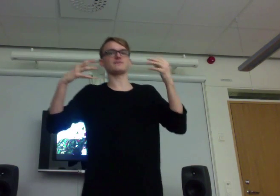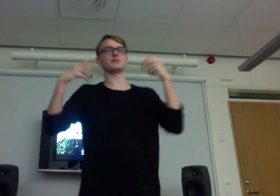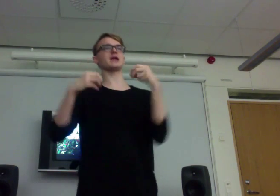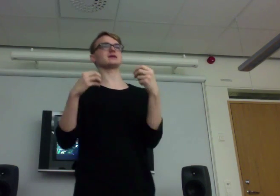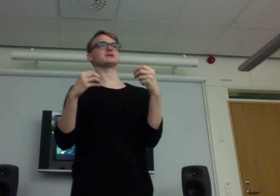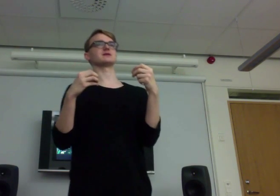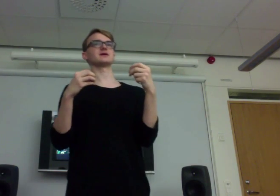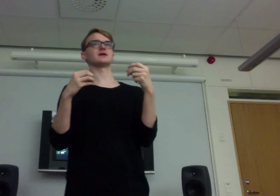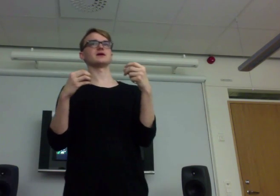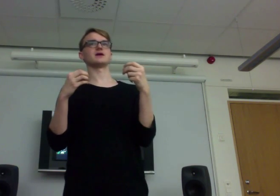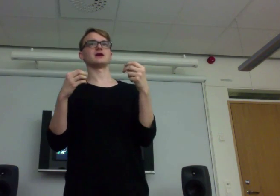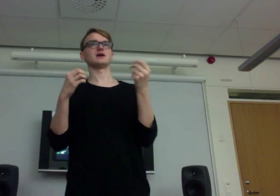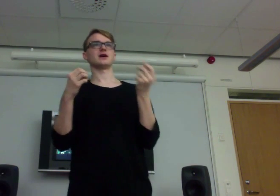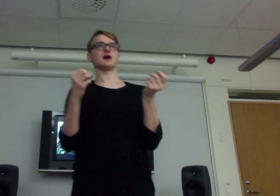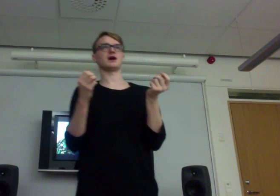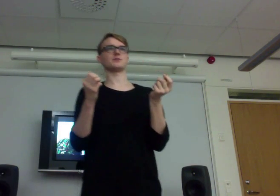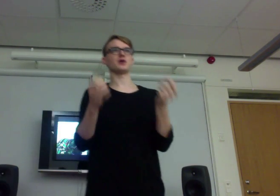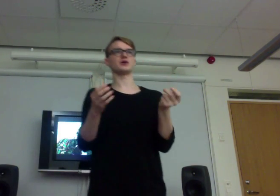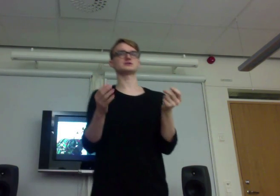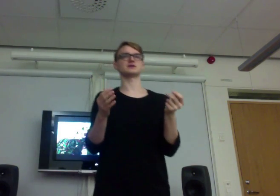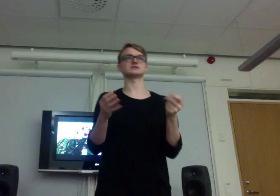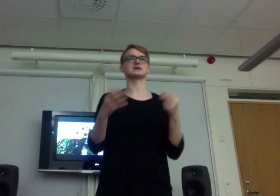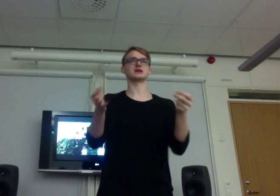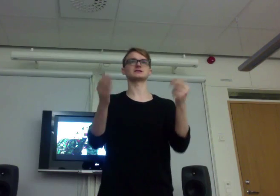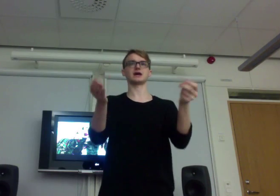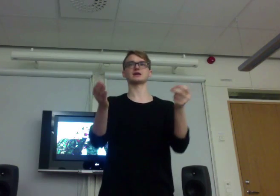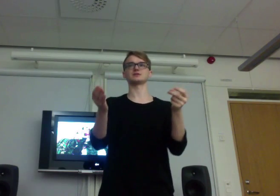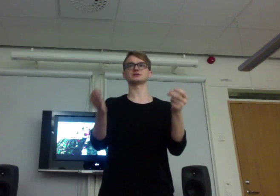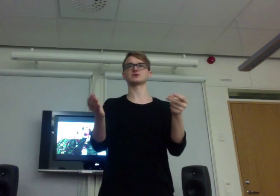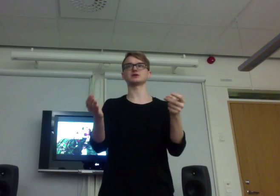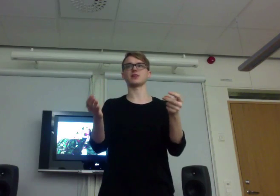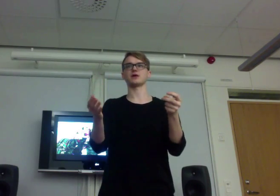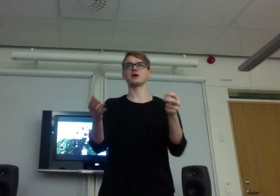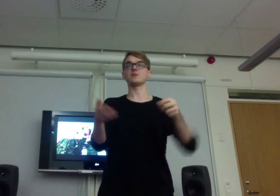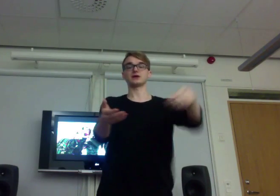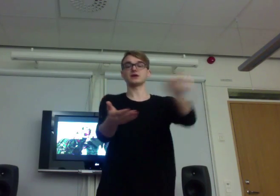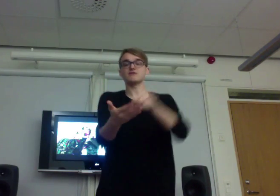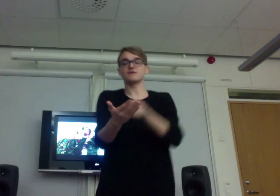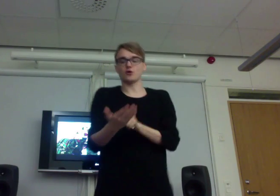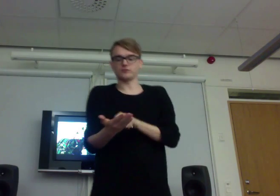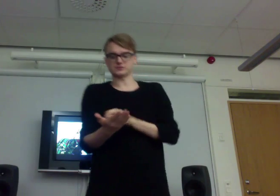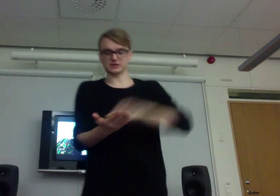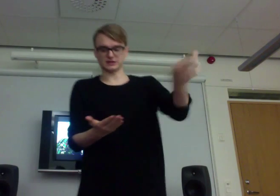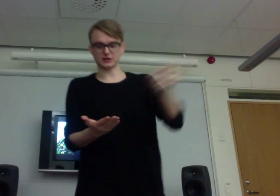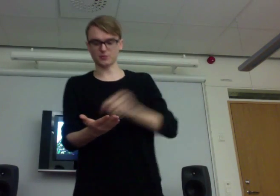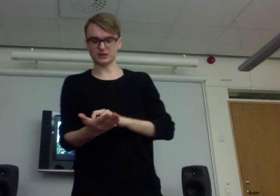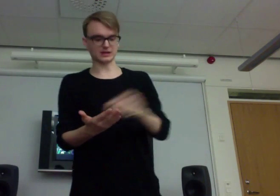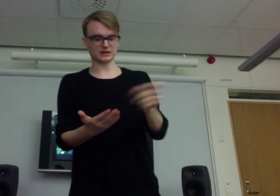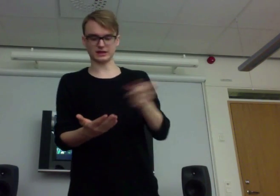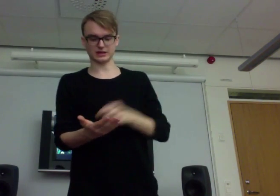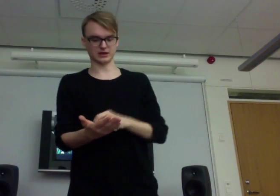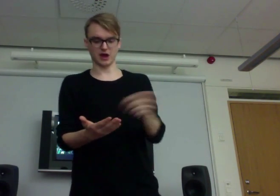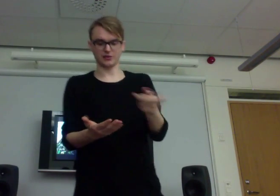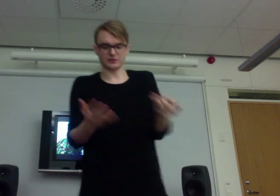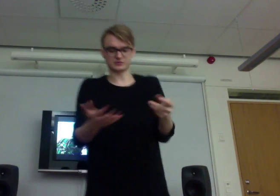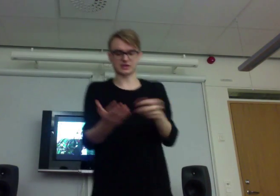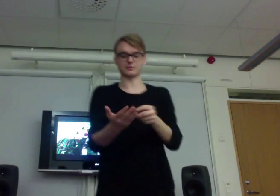played a person seeking asylum in Sweden By getting forms in a completely Ununderstandable